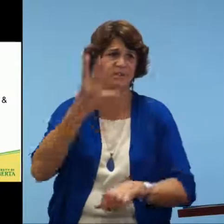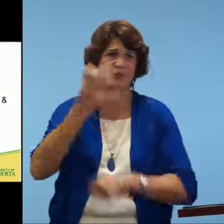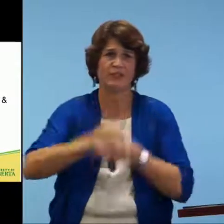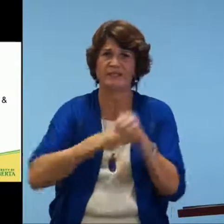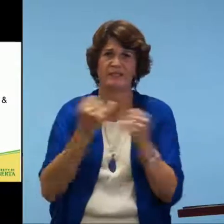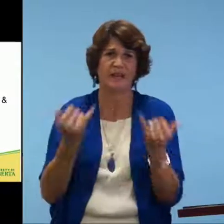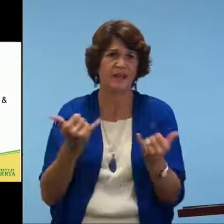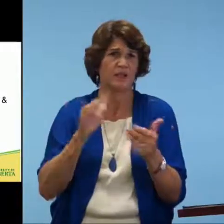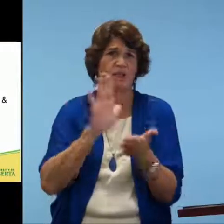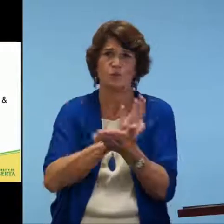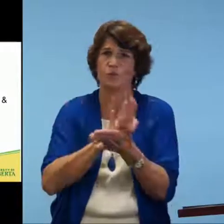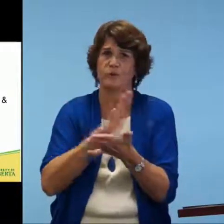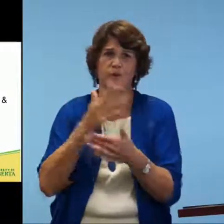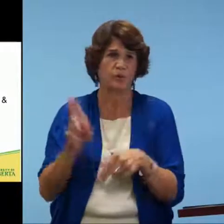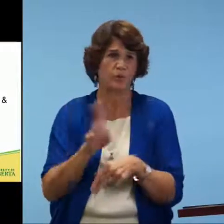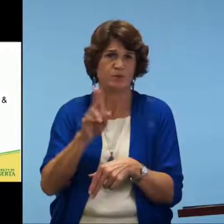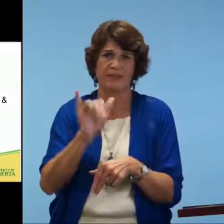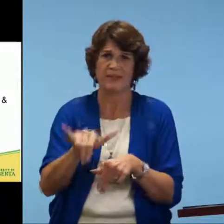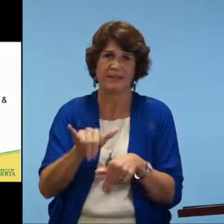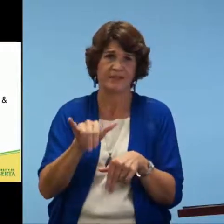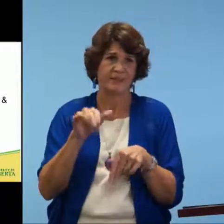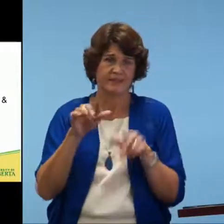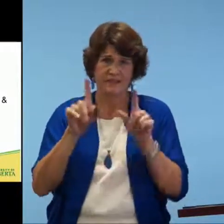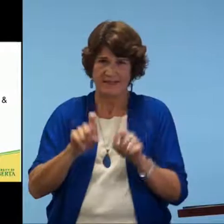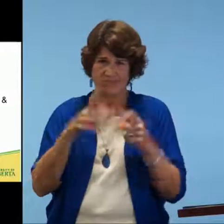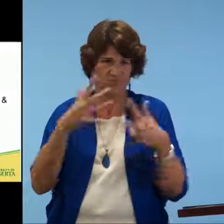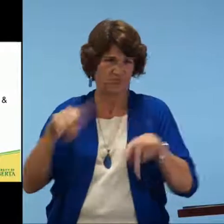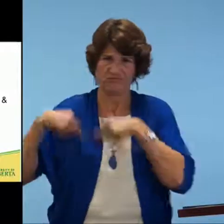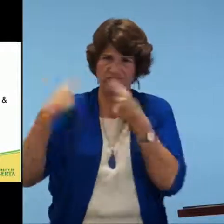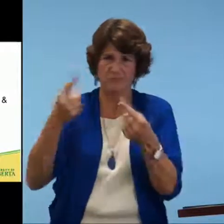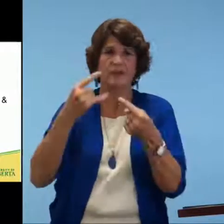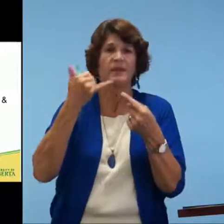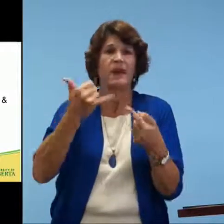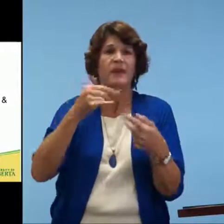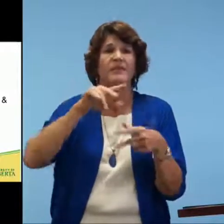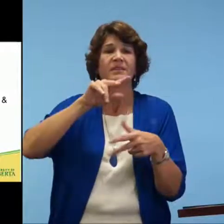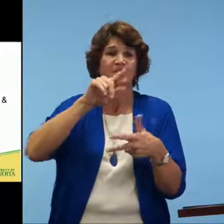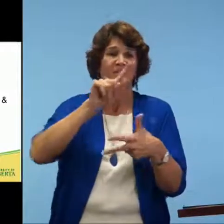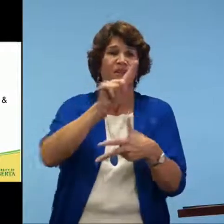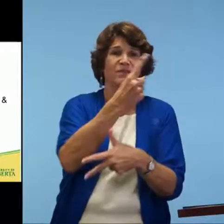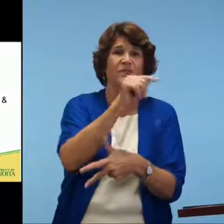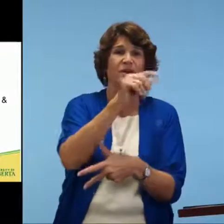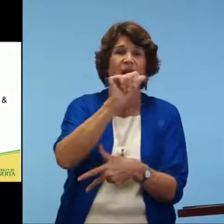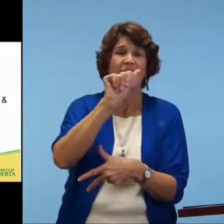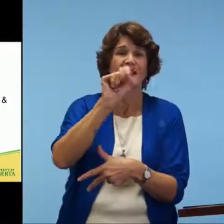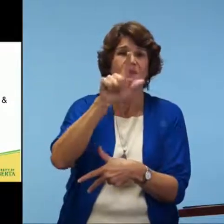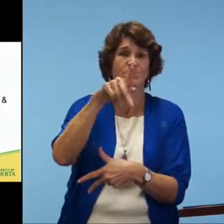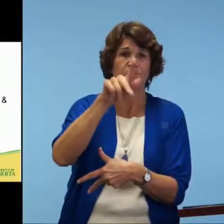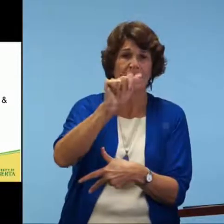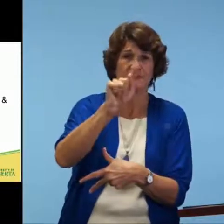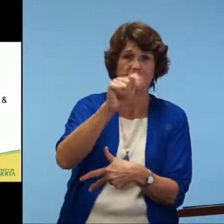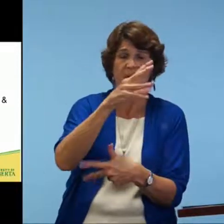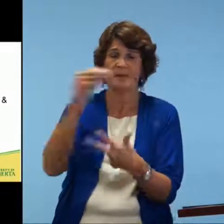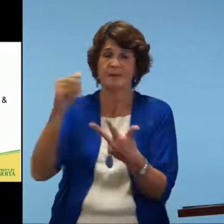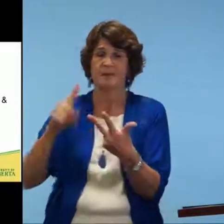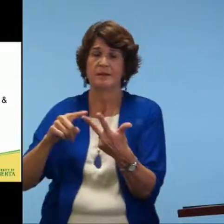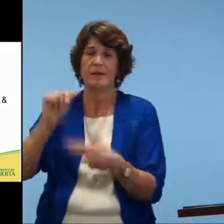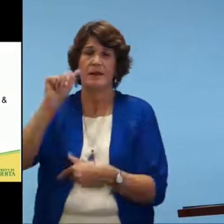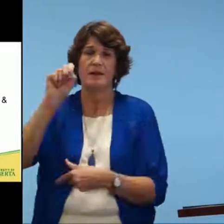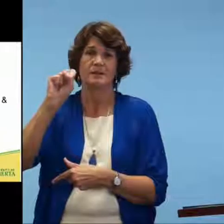That one was released several years ago, and schools are using that standardized test. The first one, the ASL PAT, and